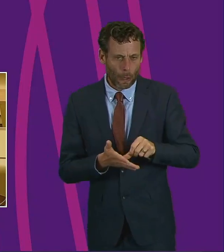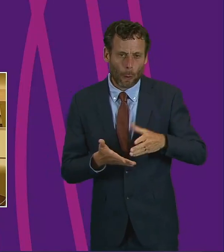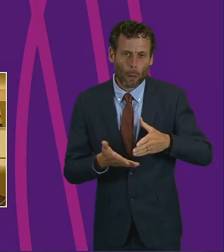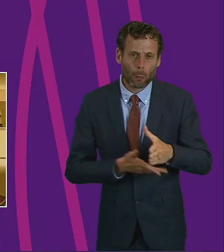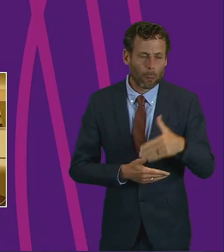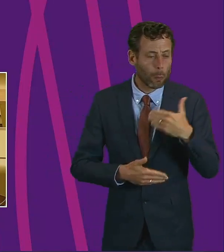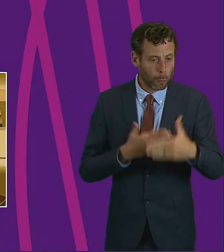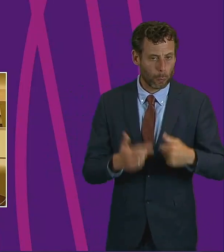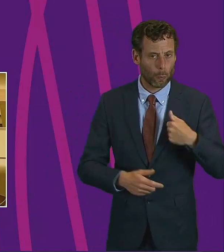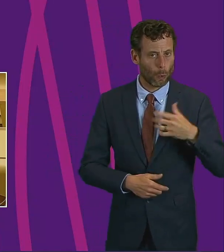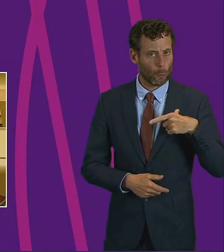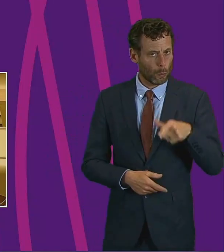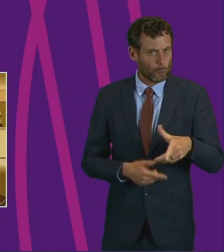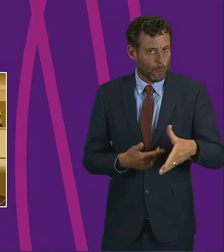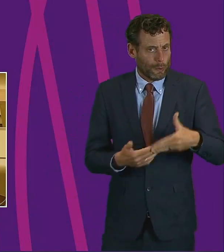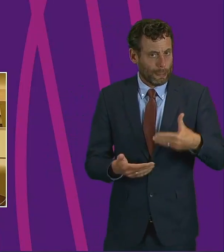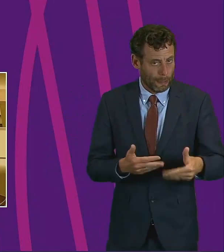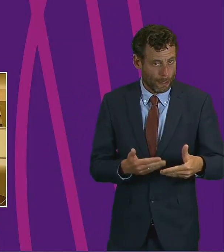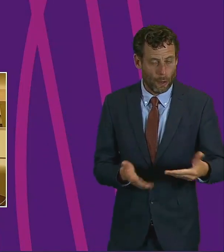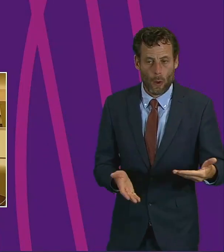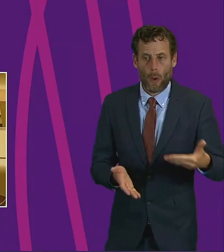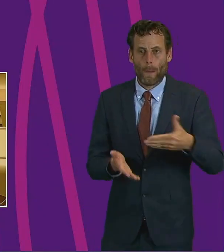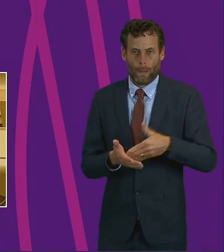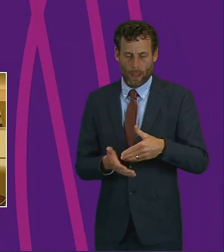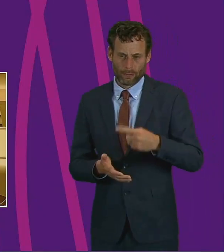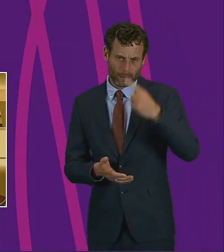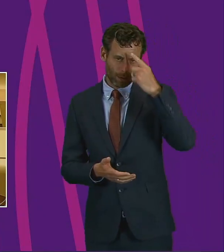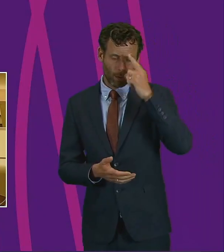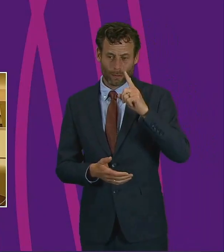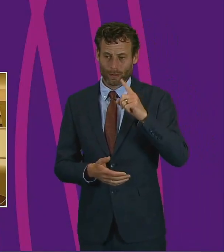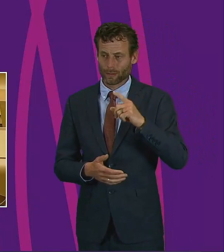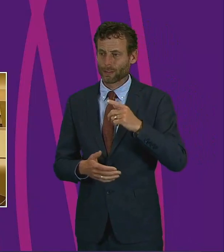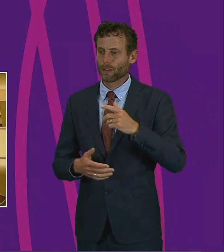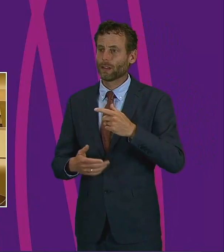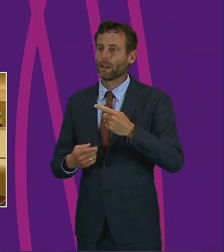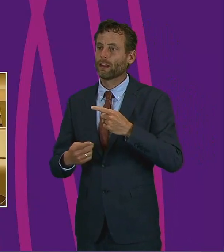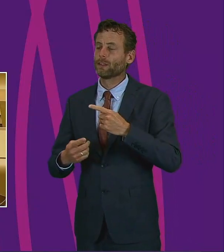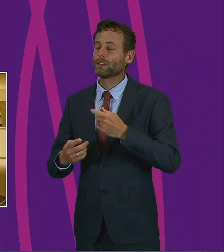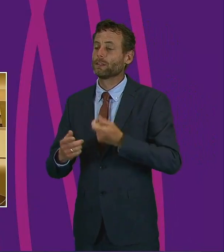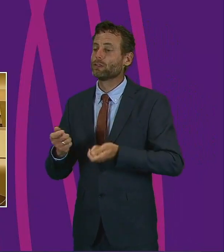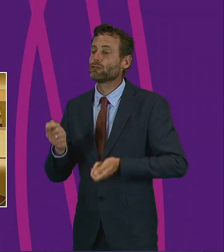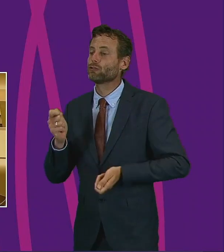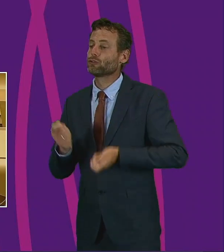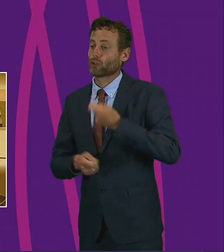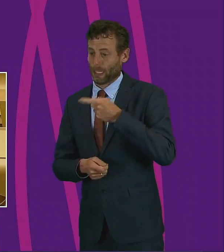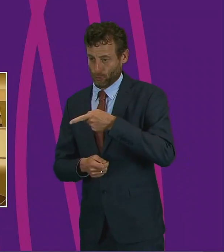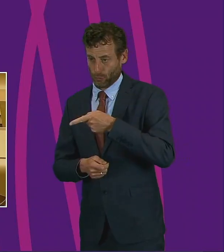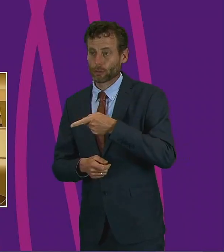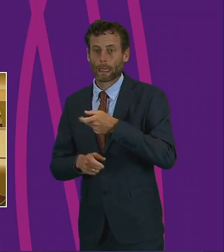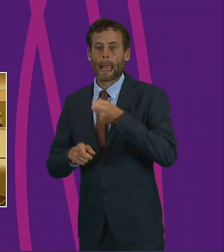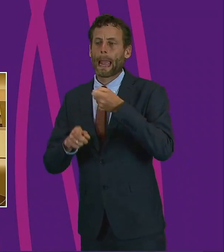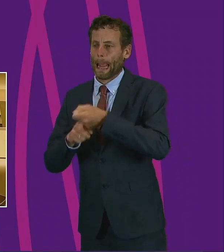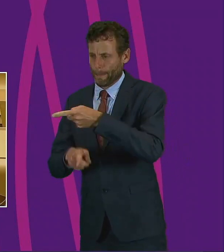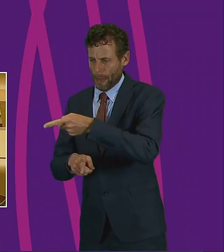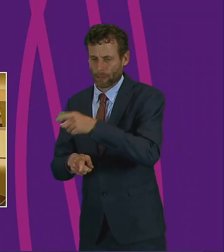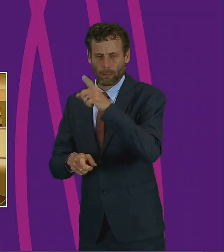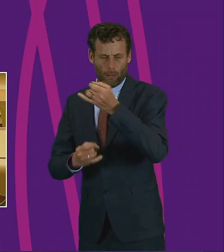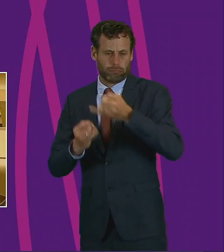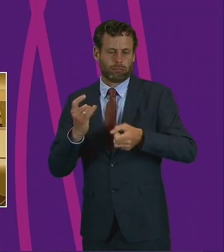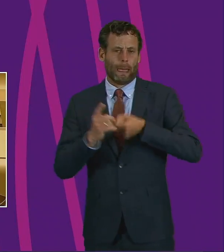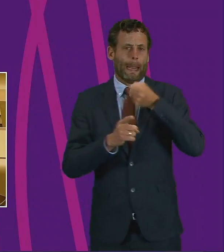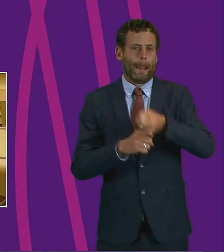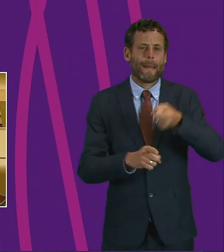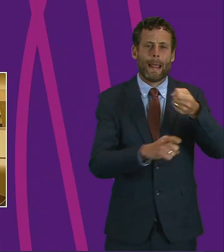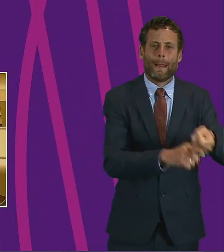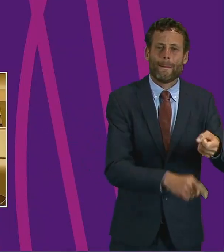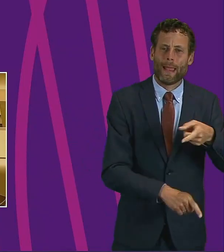also focusing on the interrelated nature of these harms. In our response to the pandemic, we acted quickly, and as Aileen